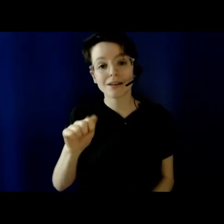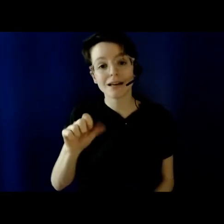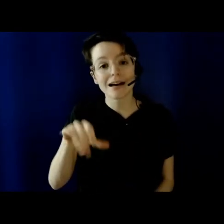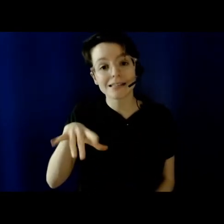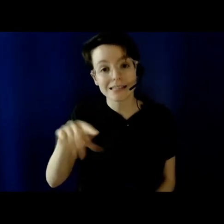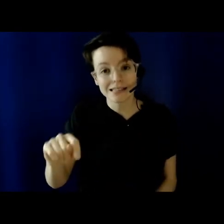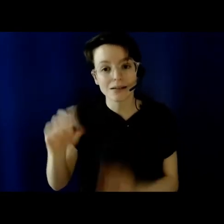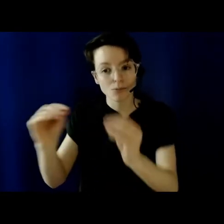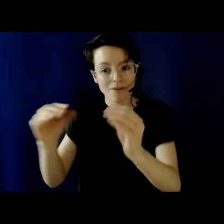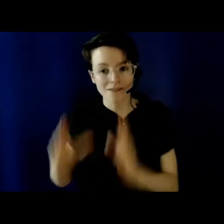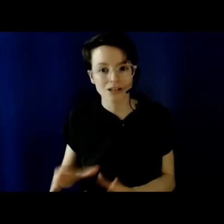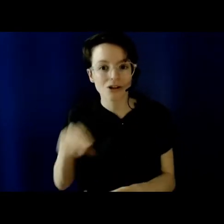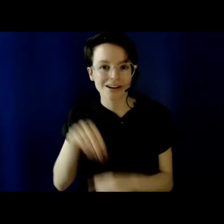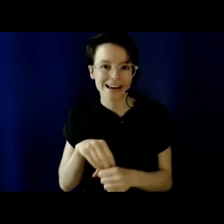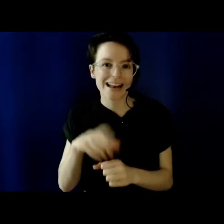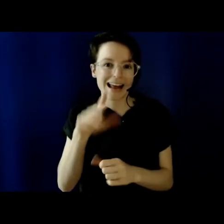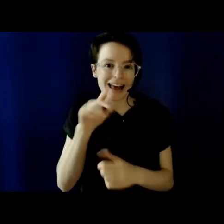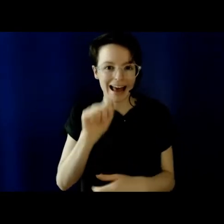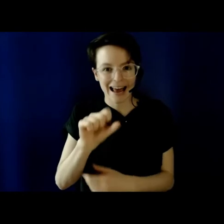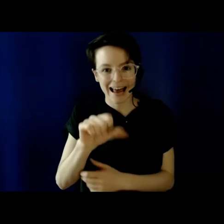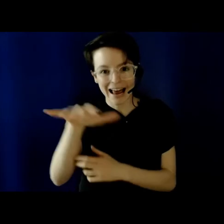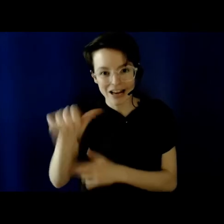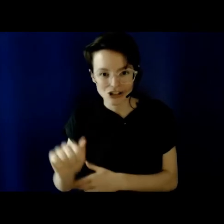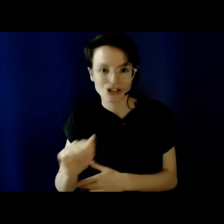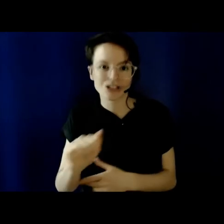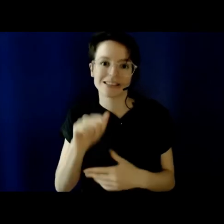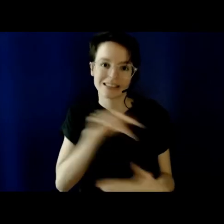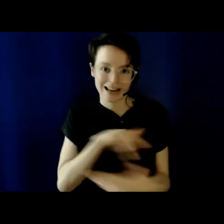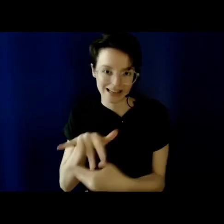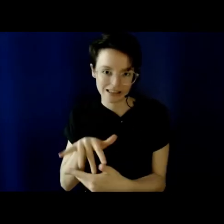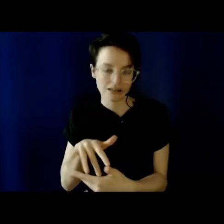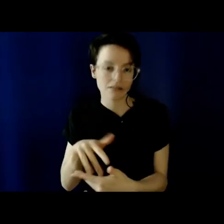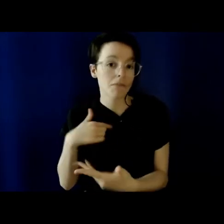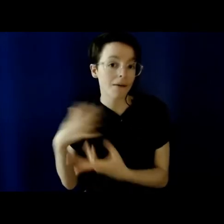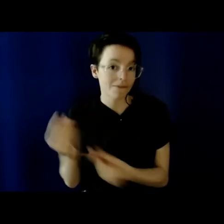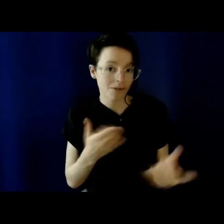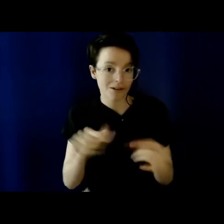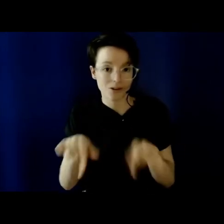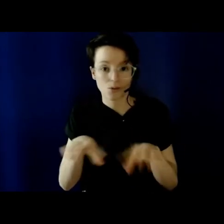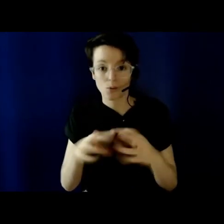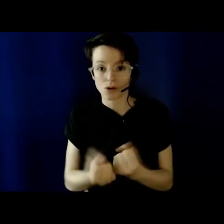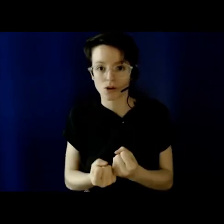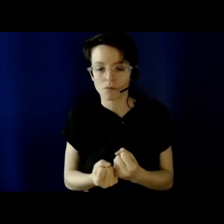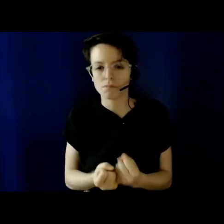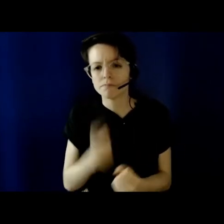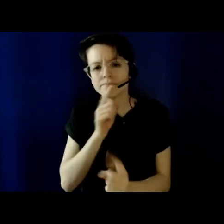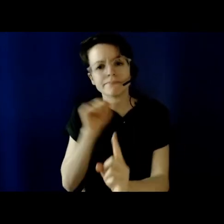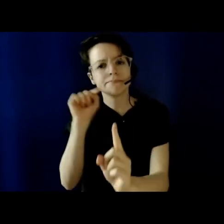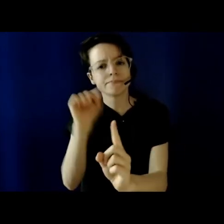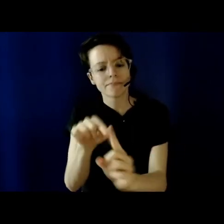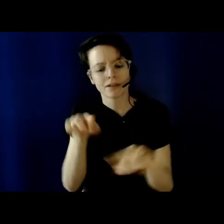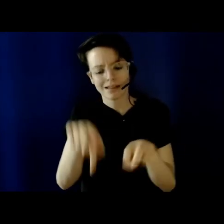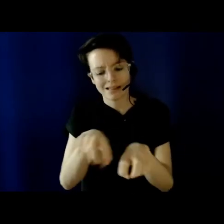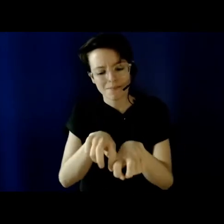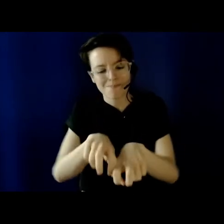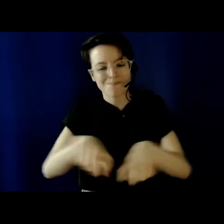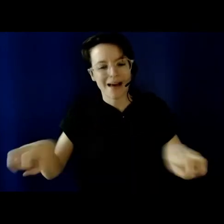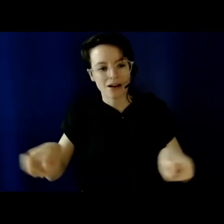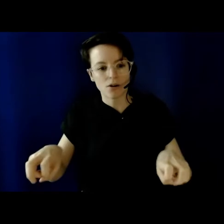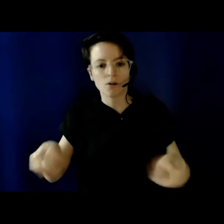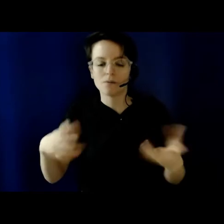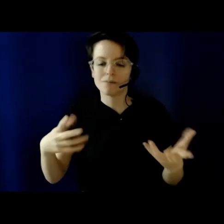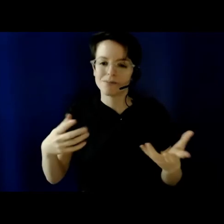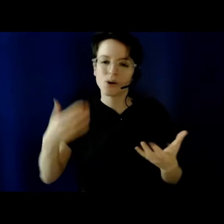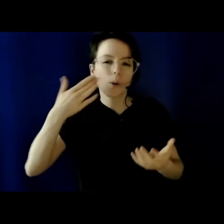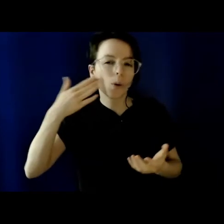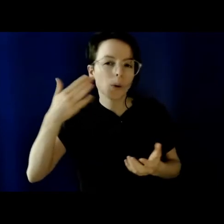the facilitators of this workshop. The main part of this workshop is a panel discussion on the deterred to in-person teaching that took